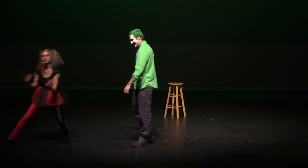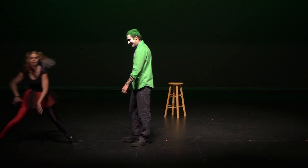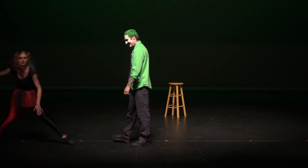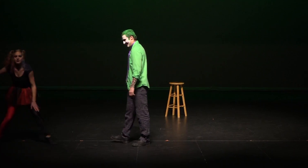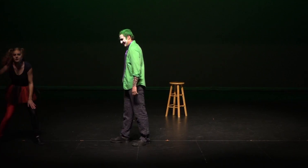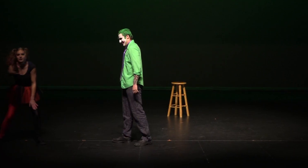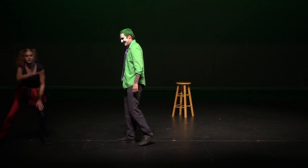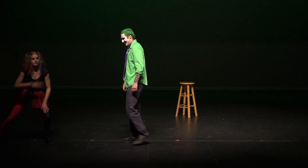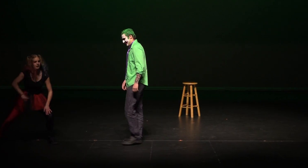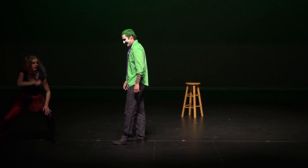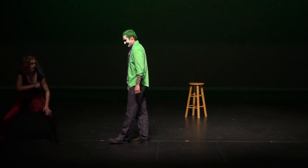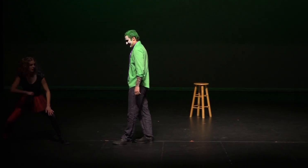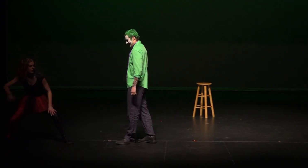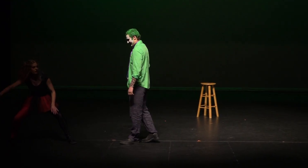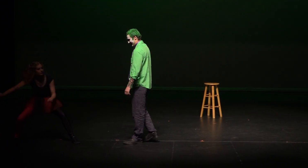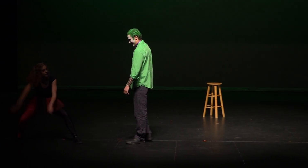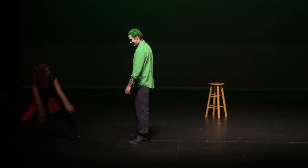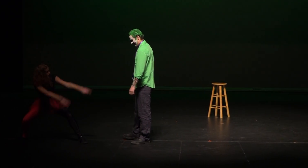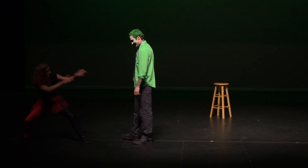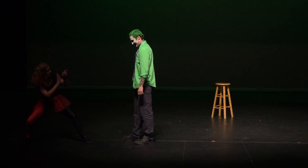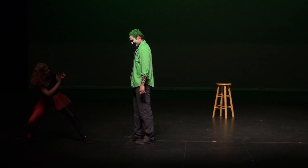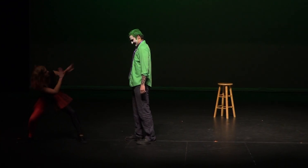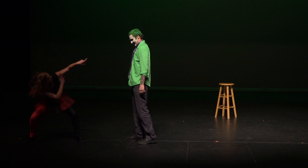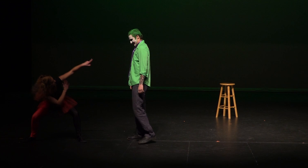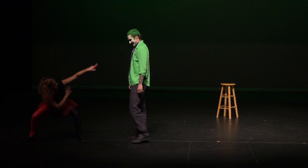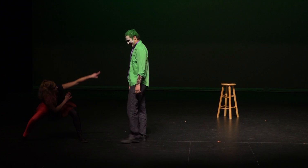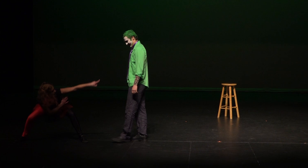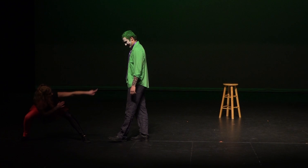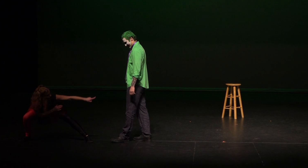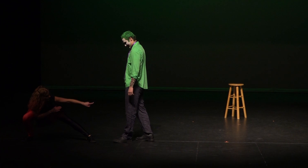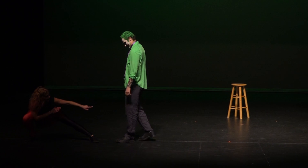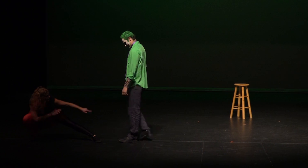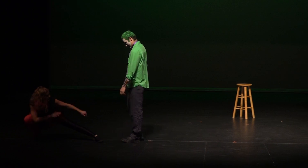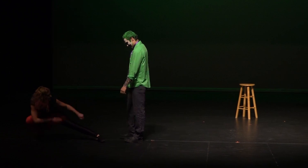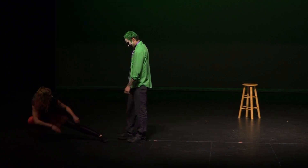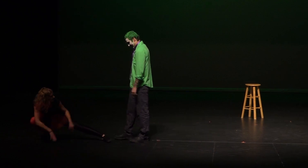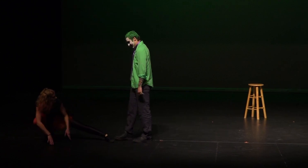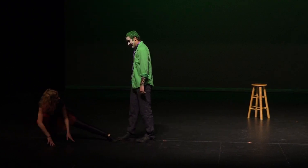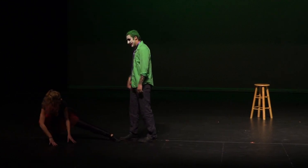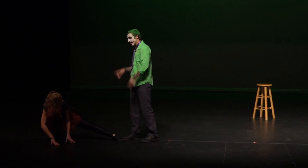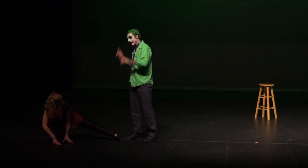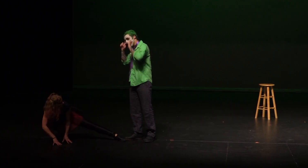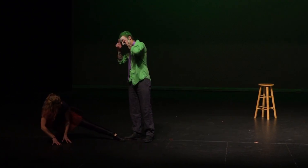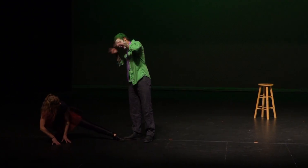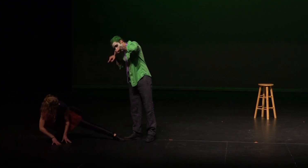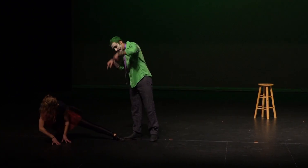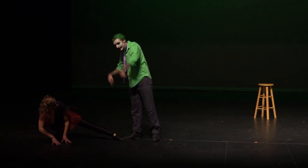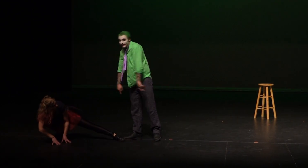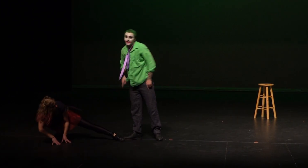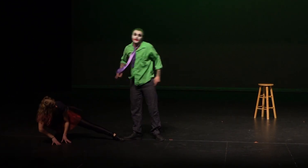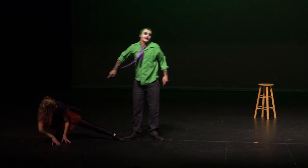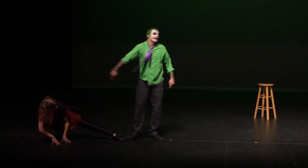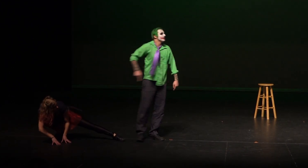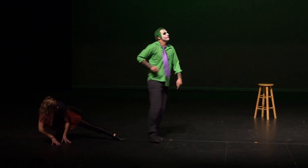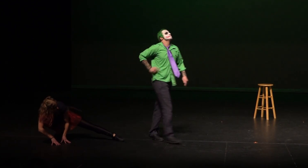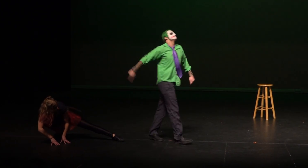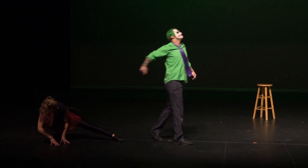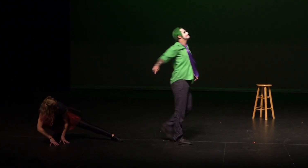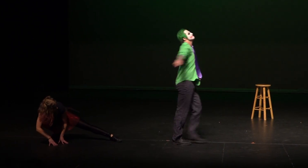I know they're outside ready to pass. It looks like it might be